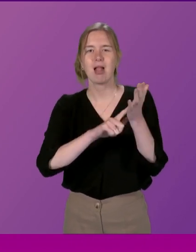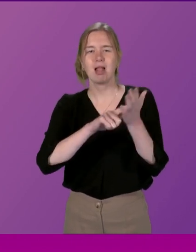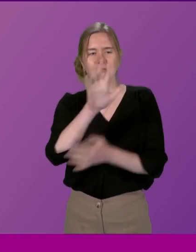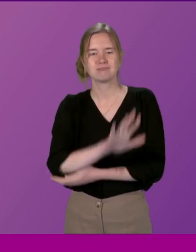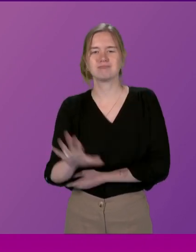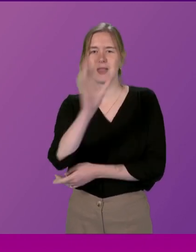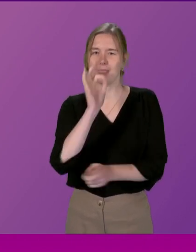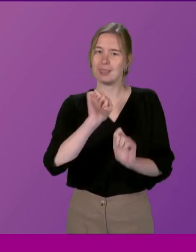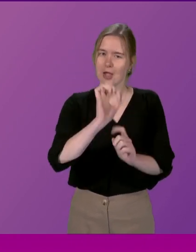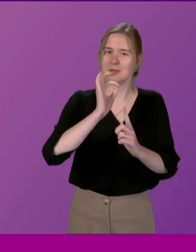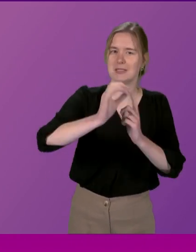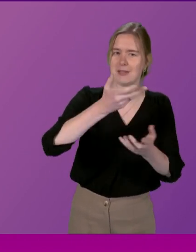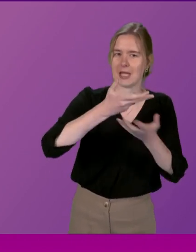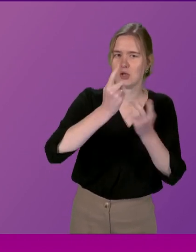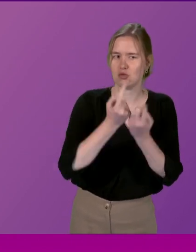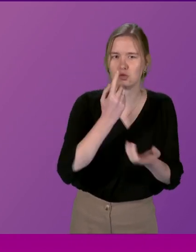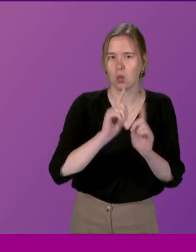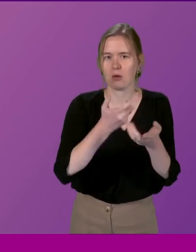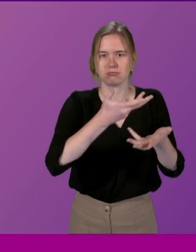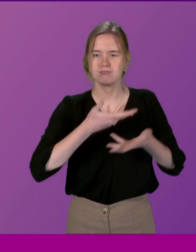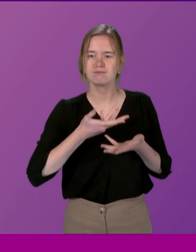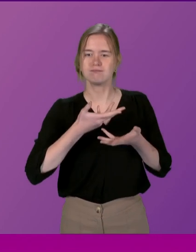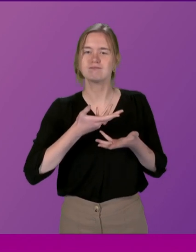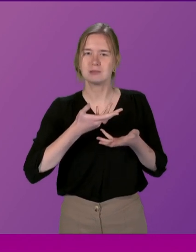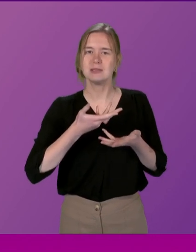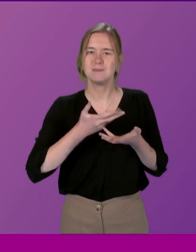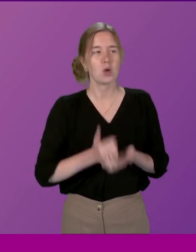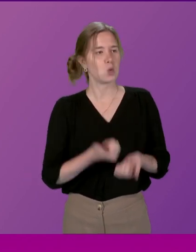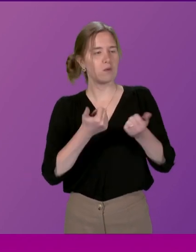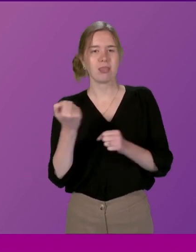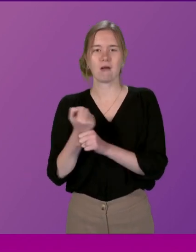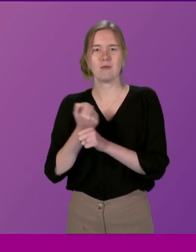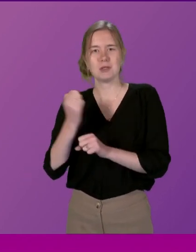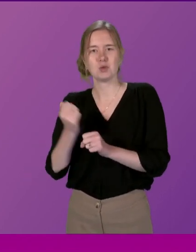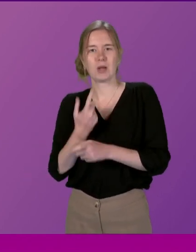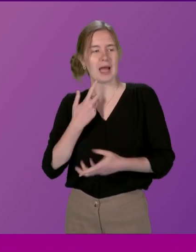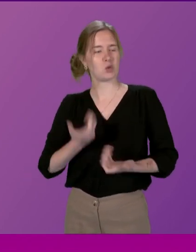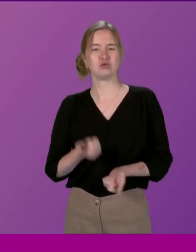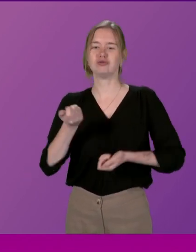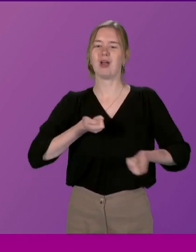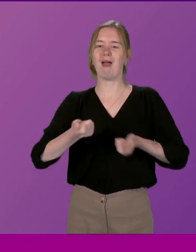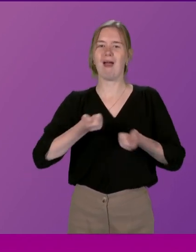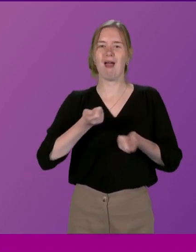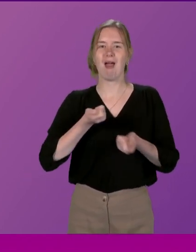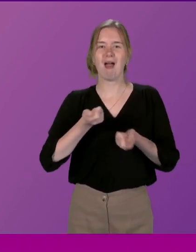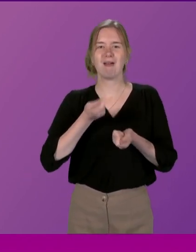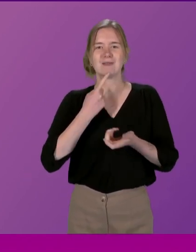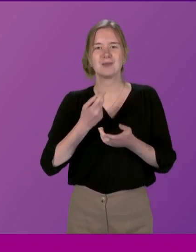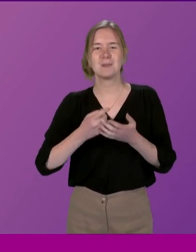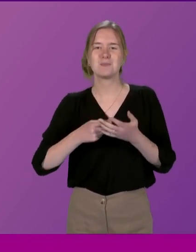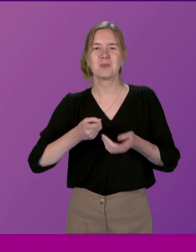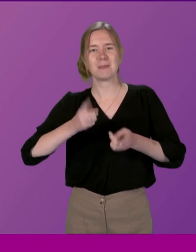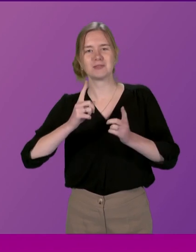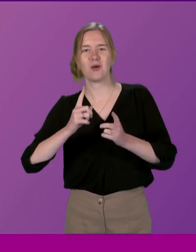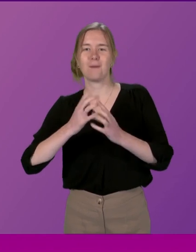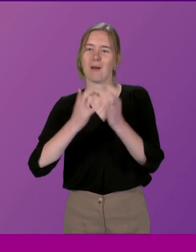that they had And that's an important thing for the Government to do And it was good for me to be able to chair that as the Minister for Parliamentary